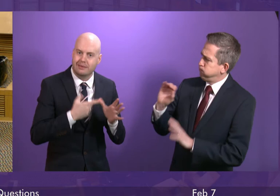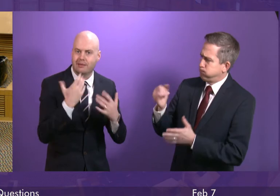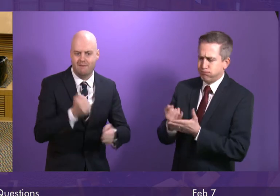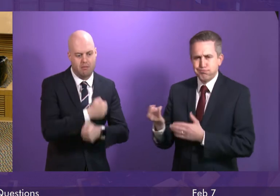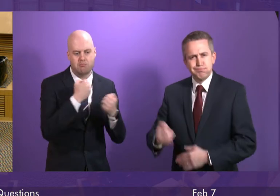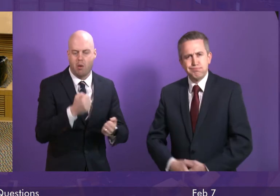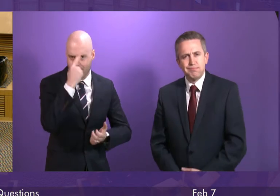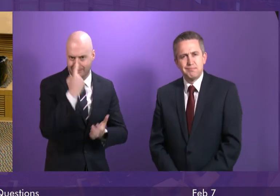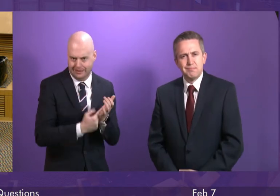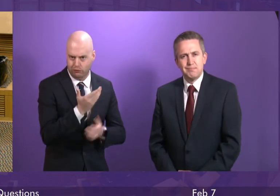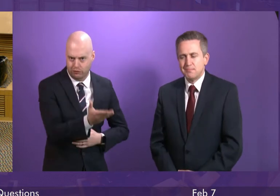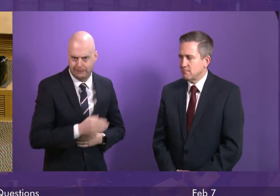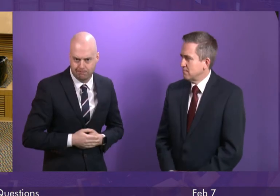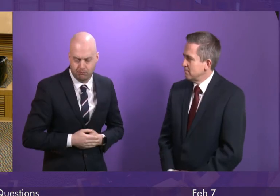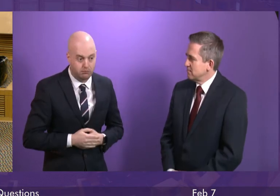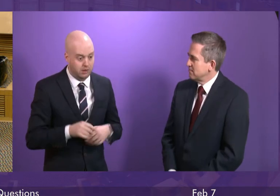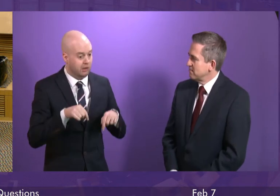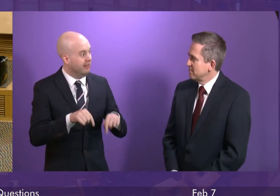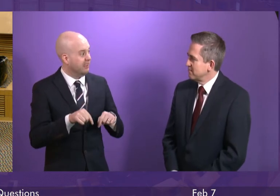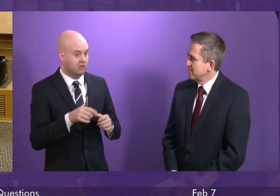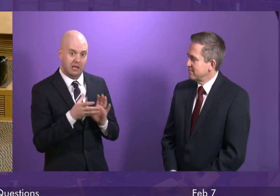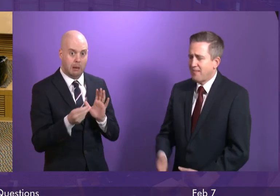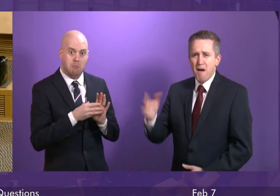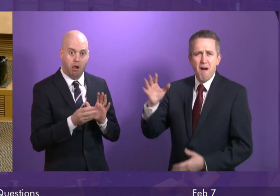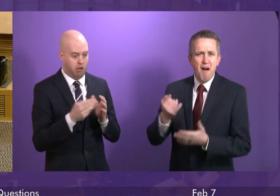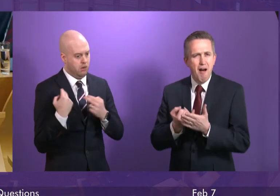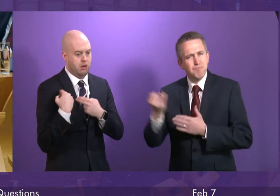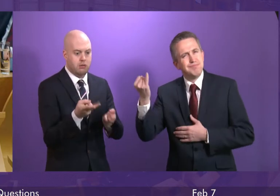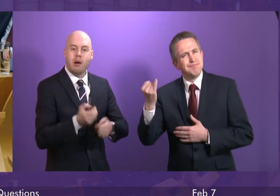It is an example of localism in practice.